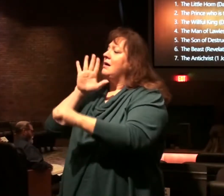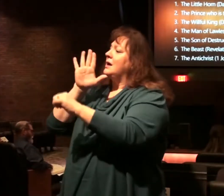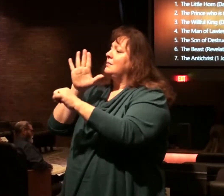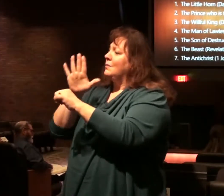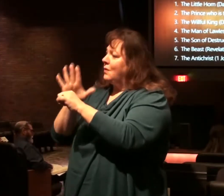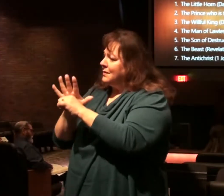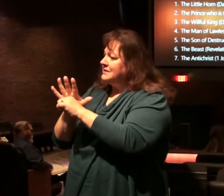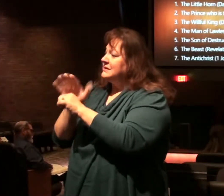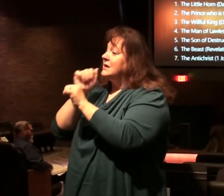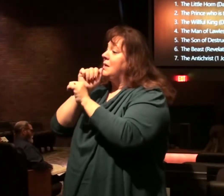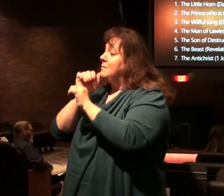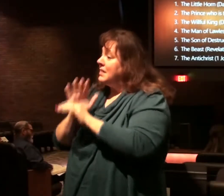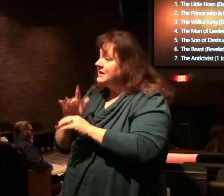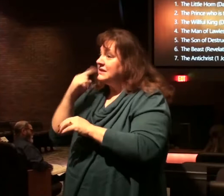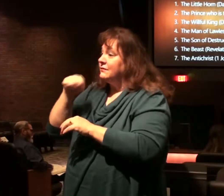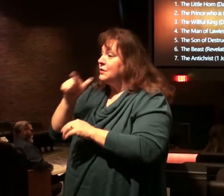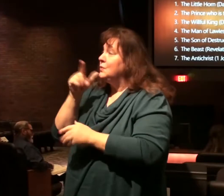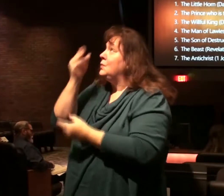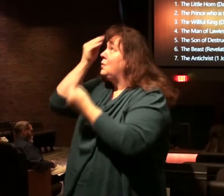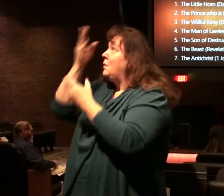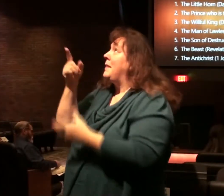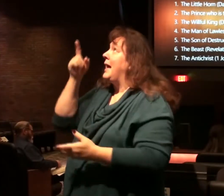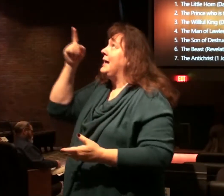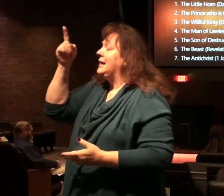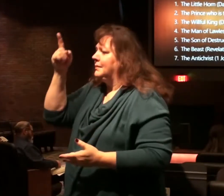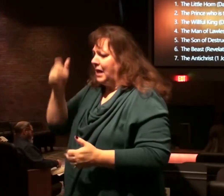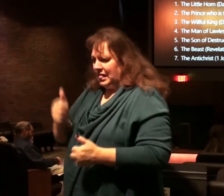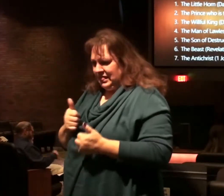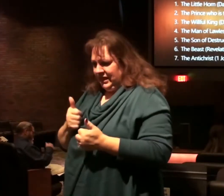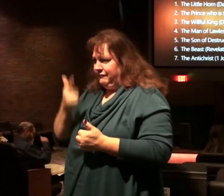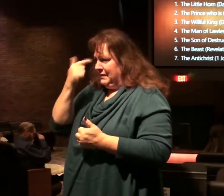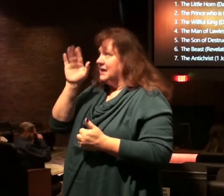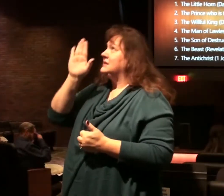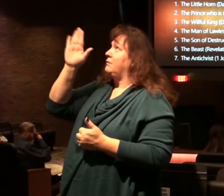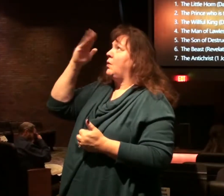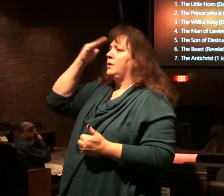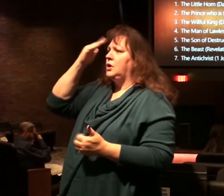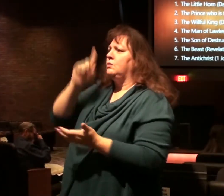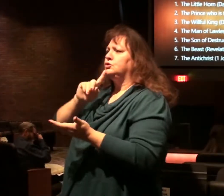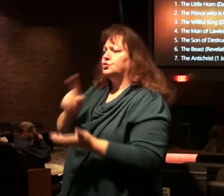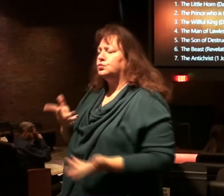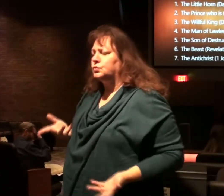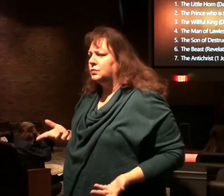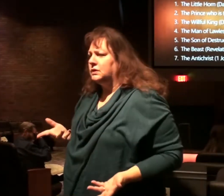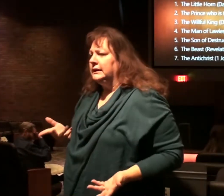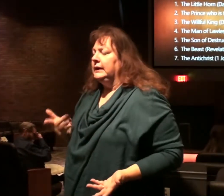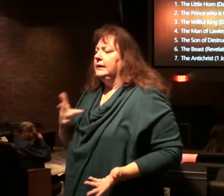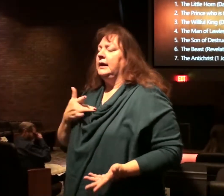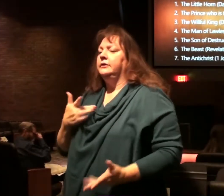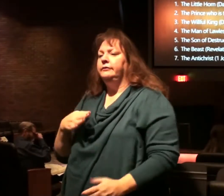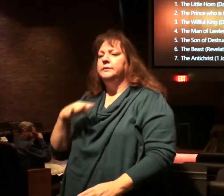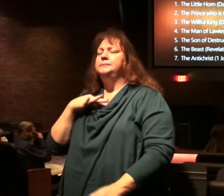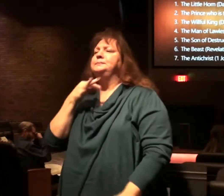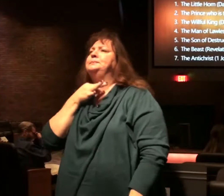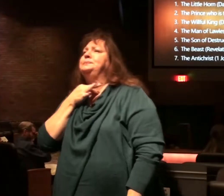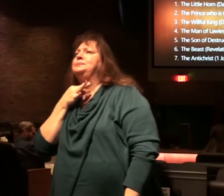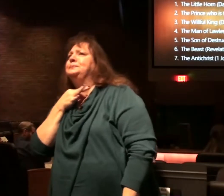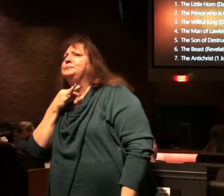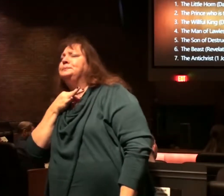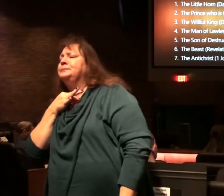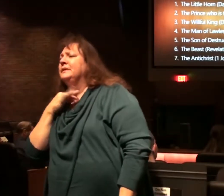these things. Do them. Live in light of them. It's just not to satisfy curiosity,